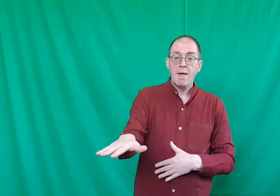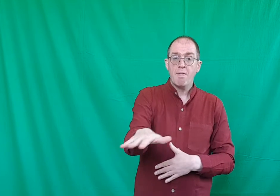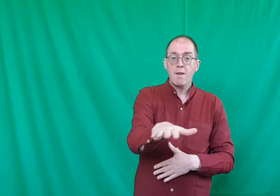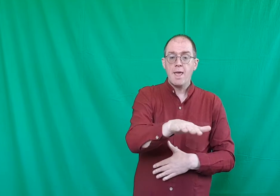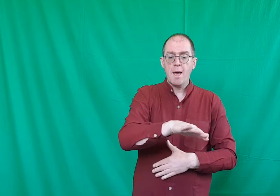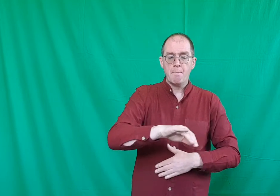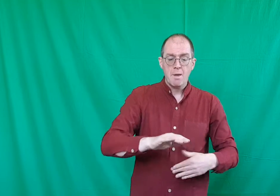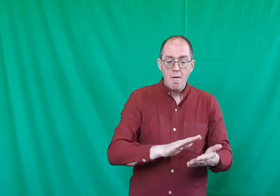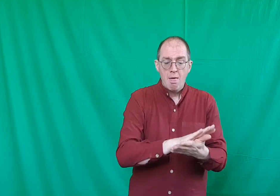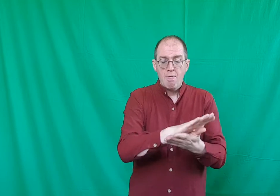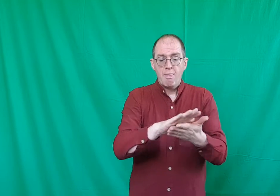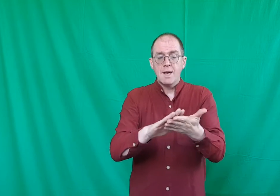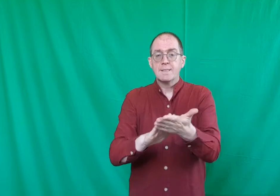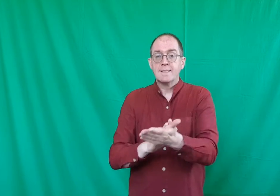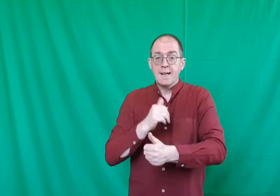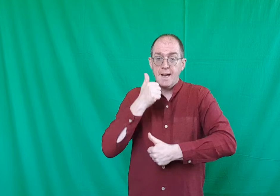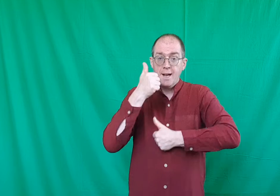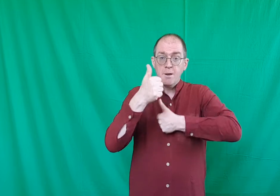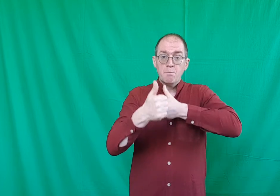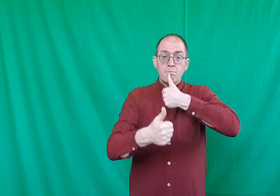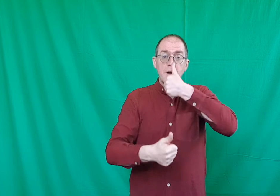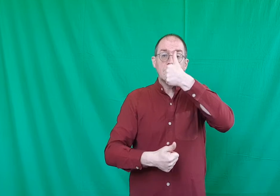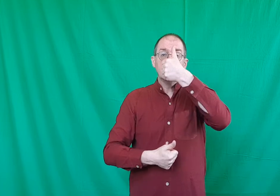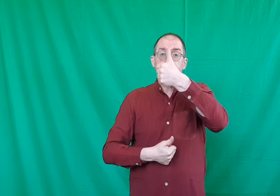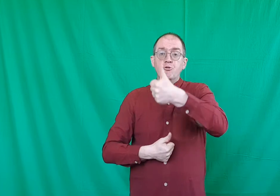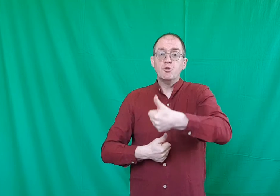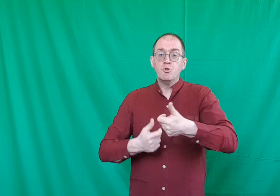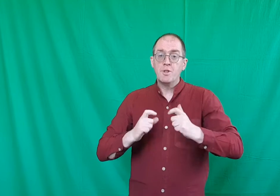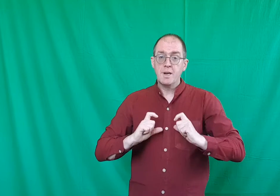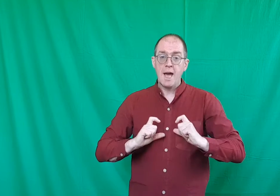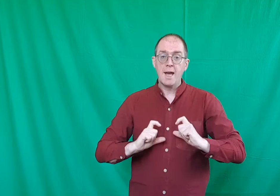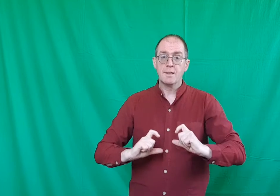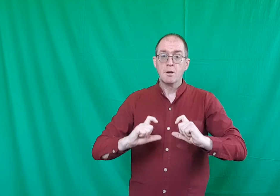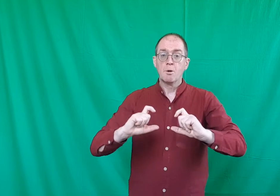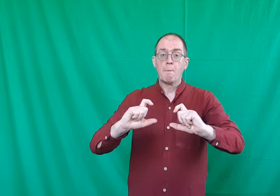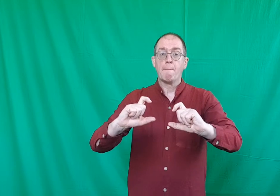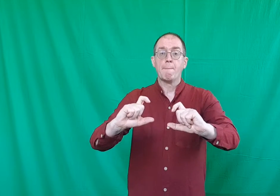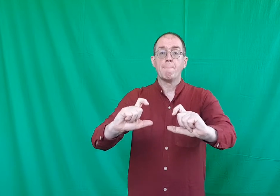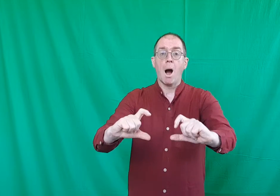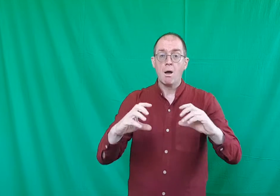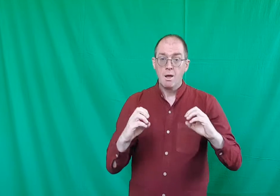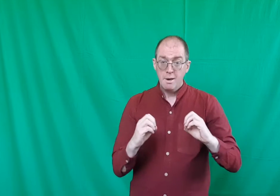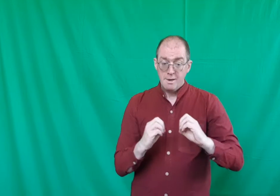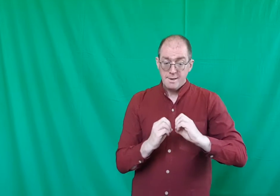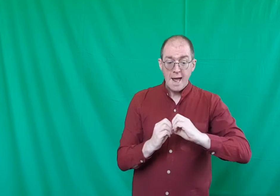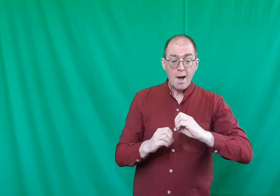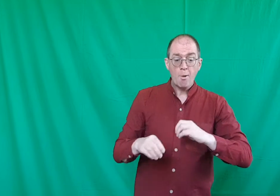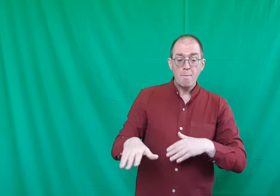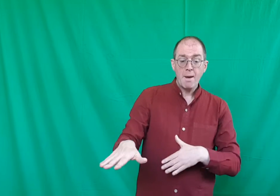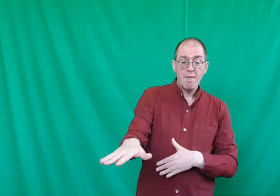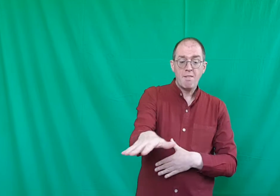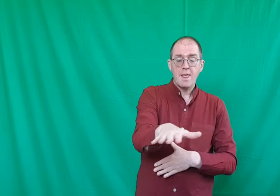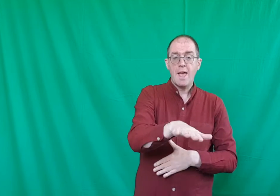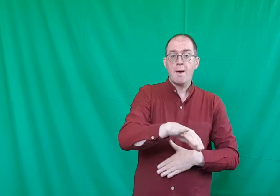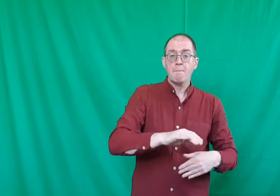Bethlehem. They're singing, praises through the night. Down in Bethlehem.